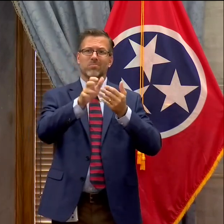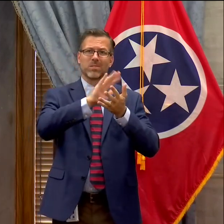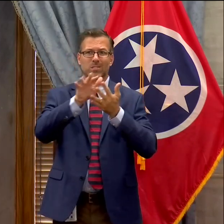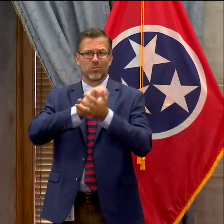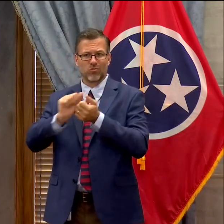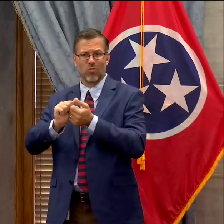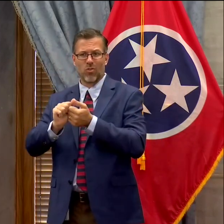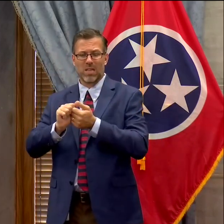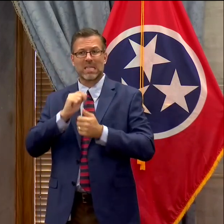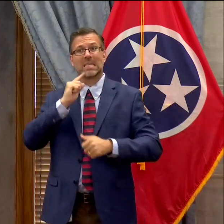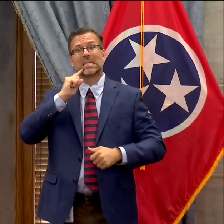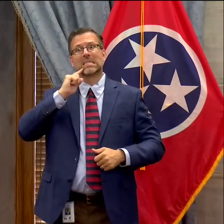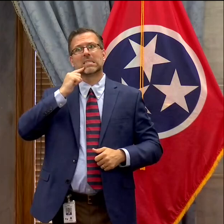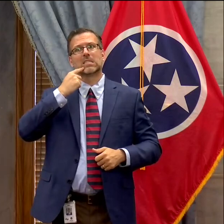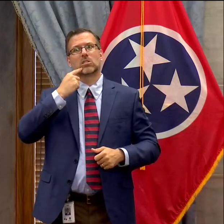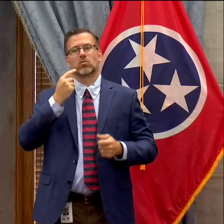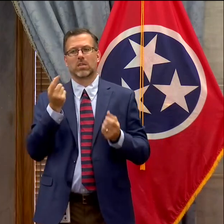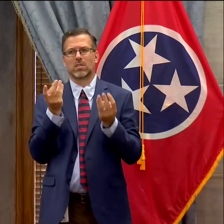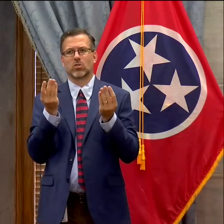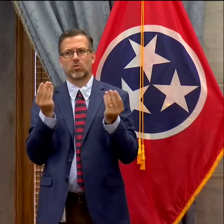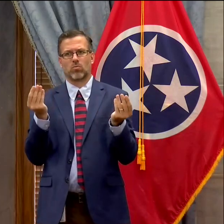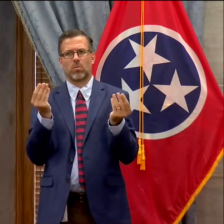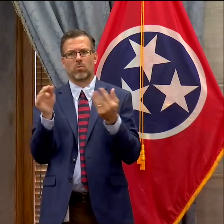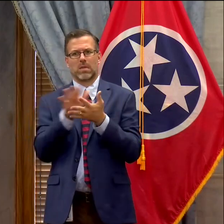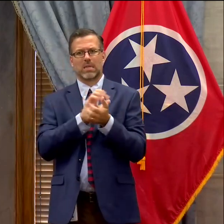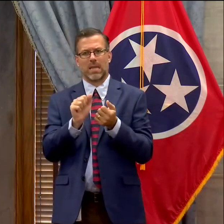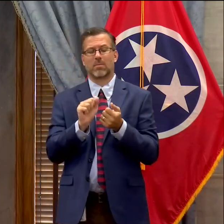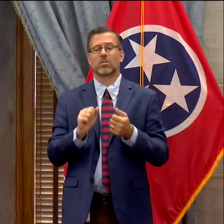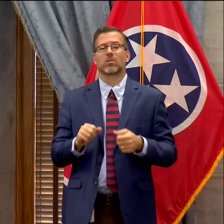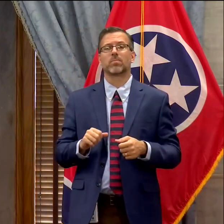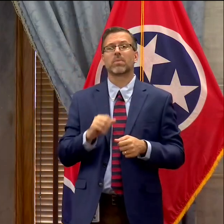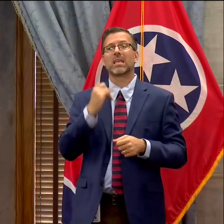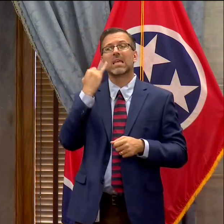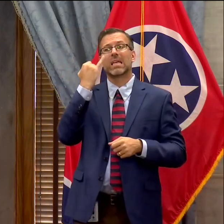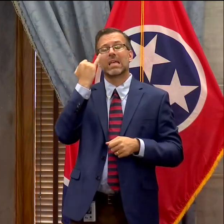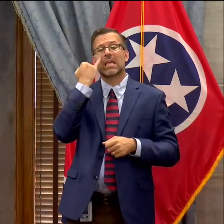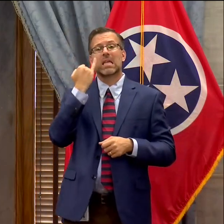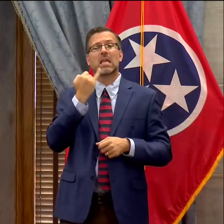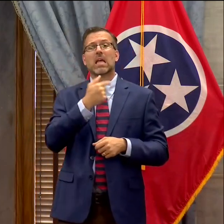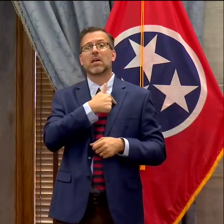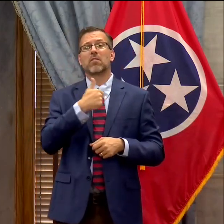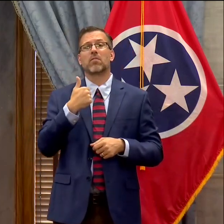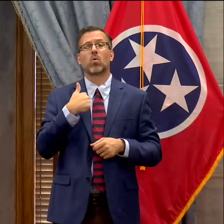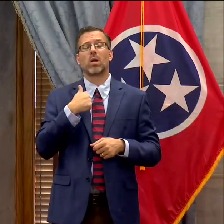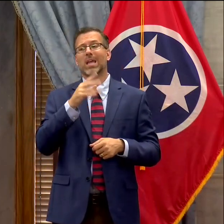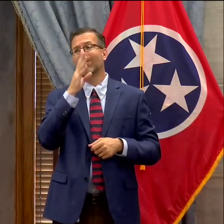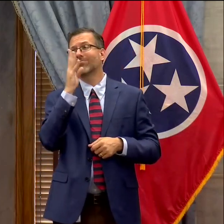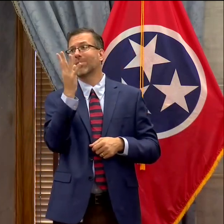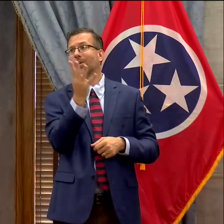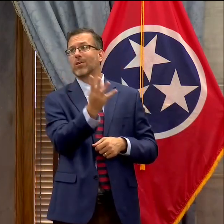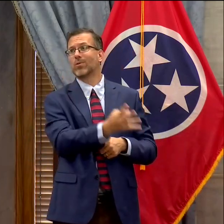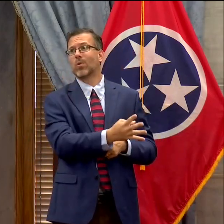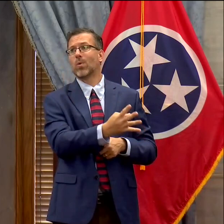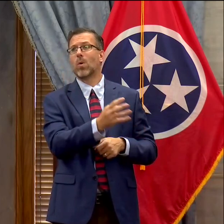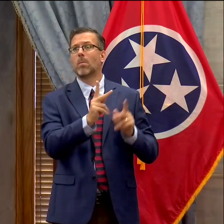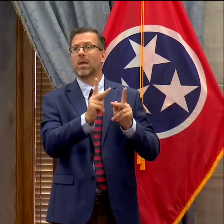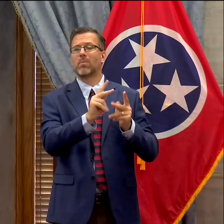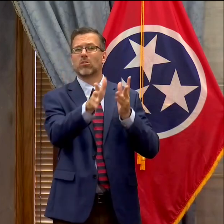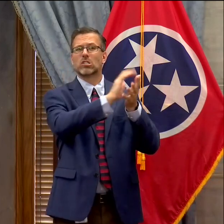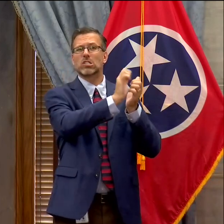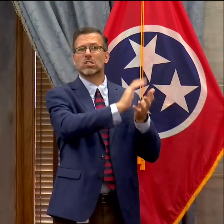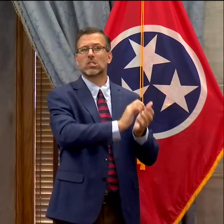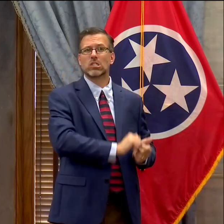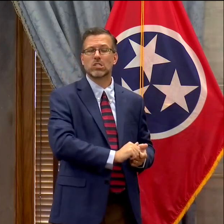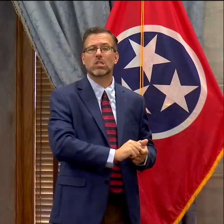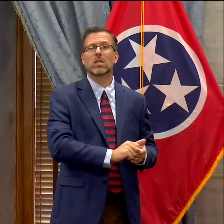been significant property damage when lawlessness takes the place of peaceful protest and this bill will